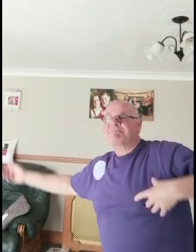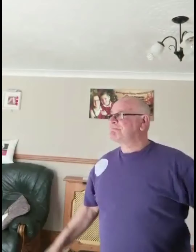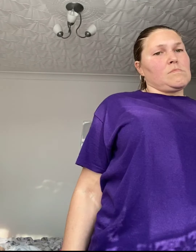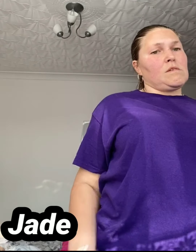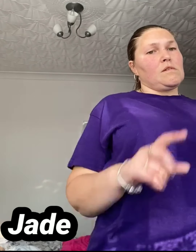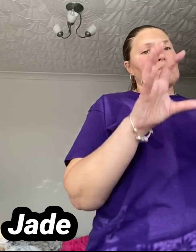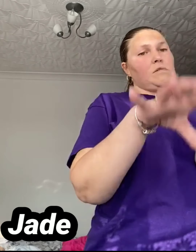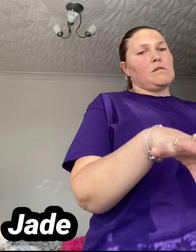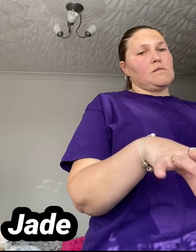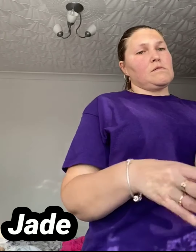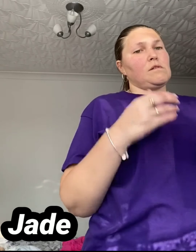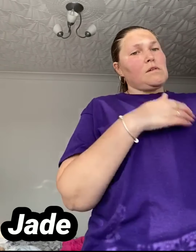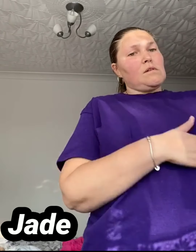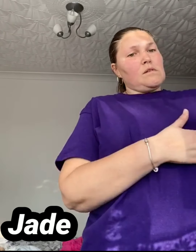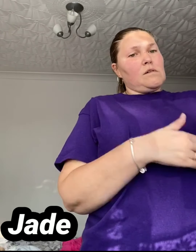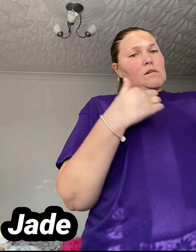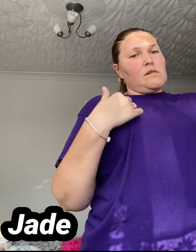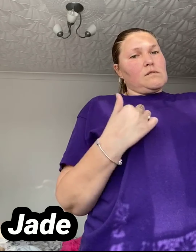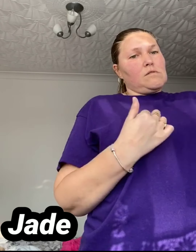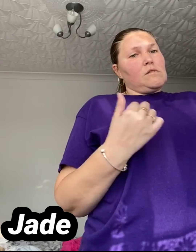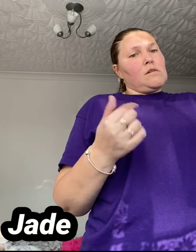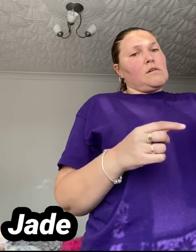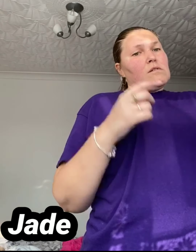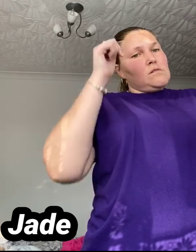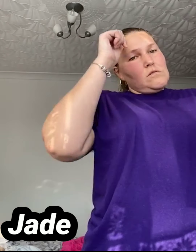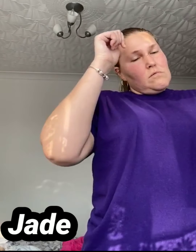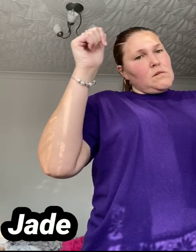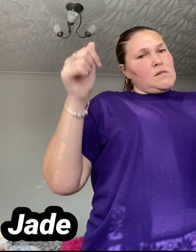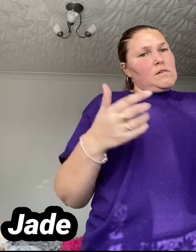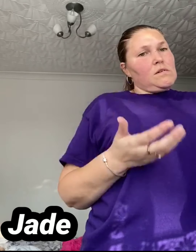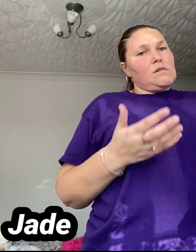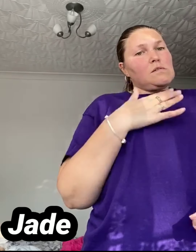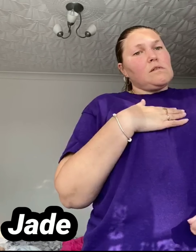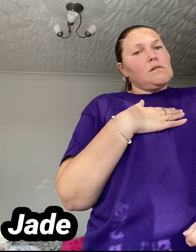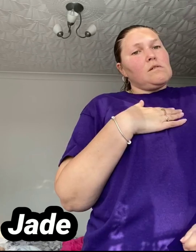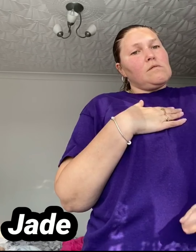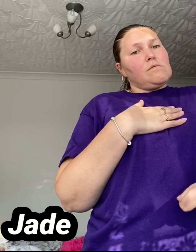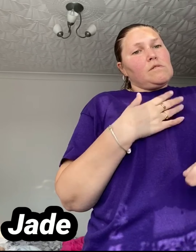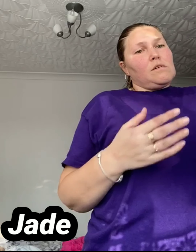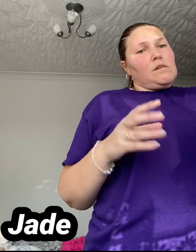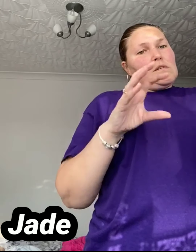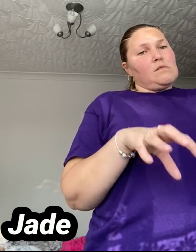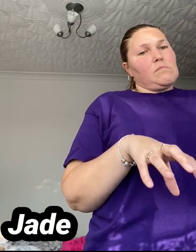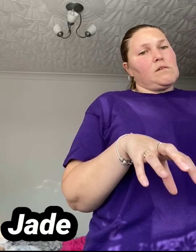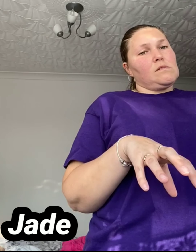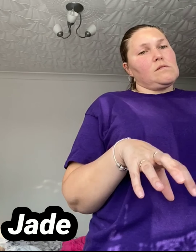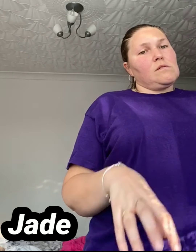There's a place in your heart, and I know that it is love And this place